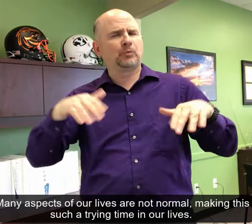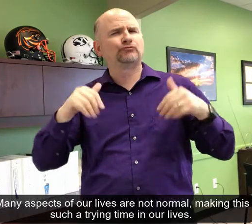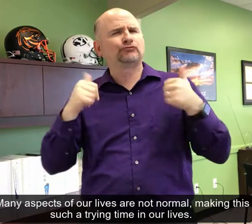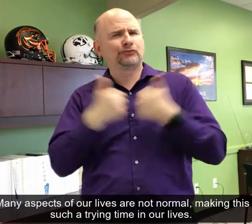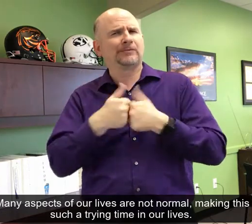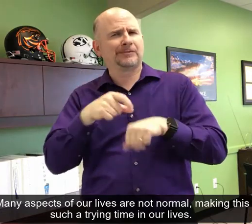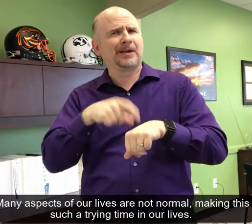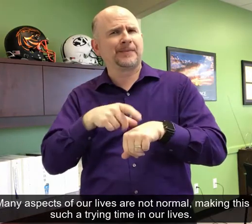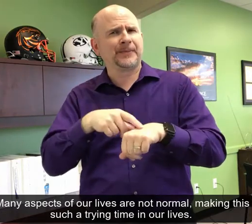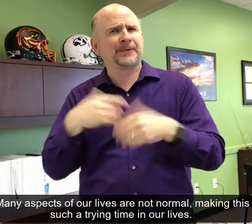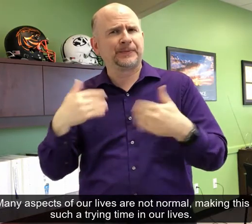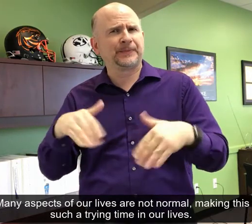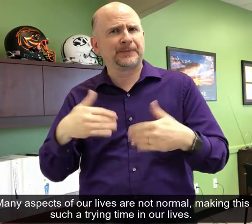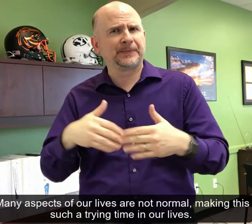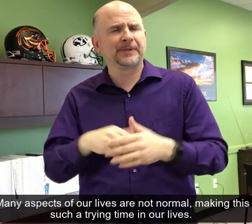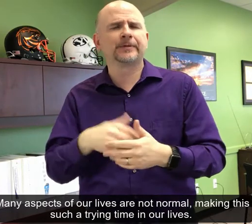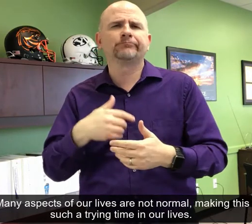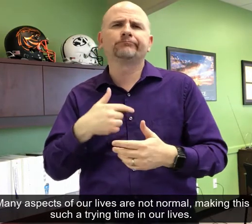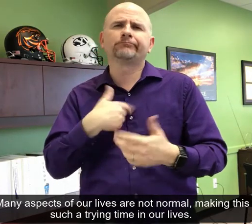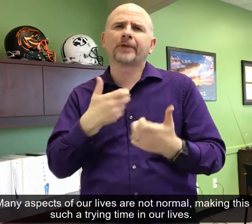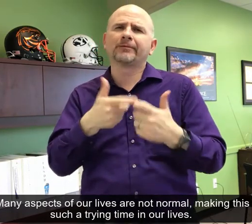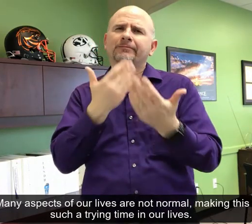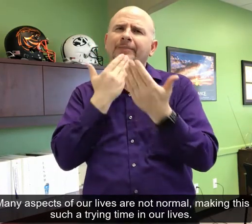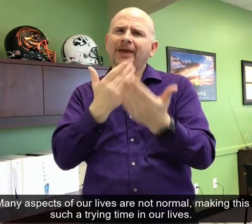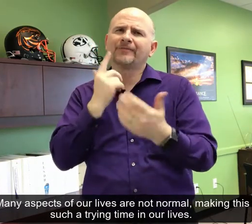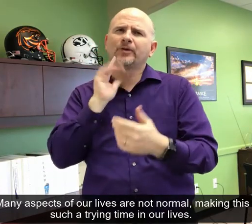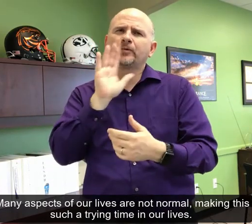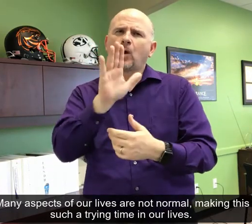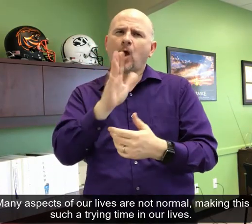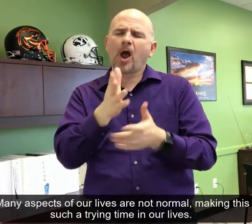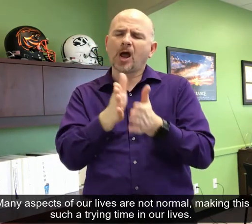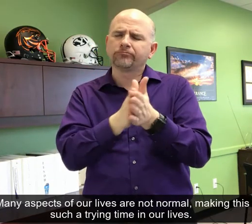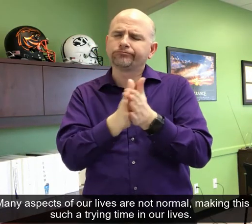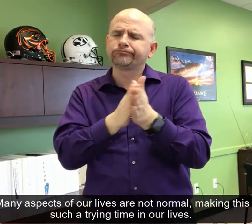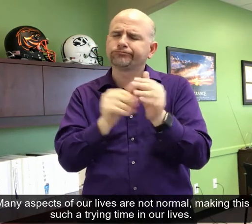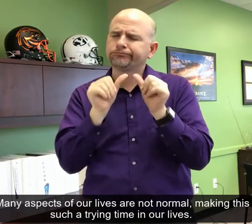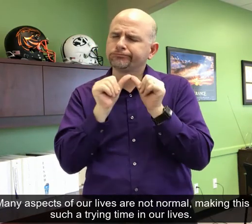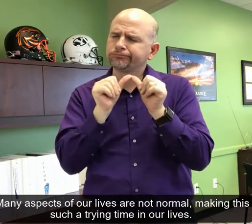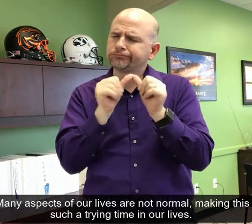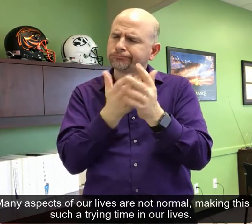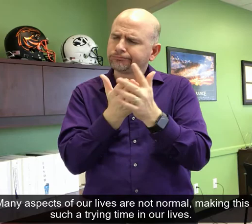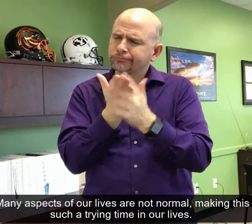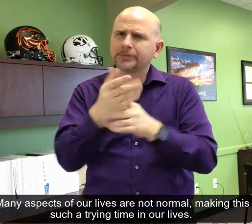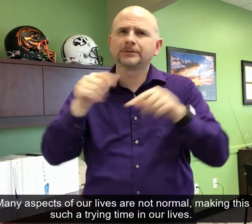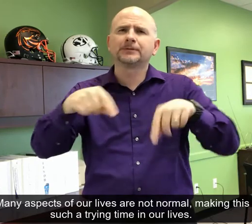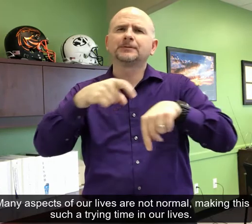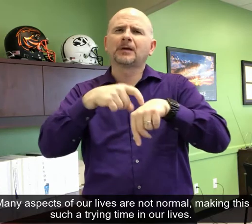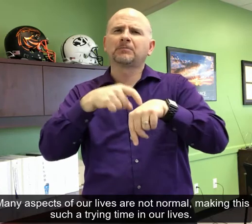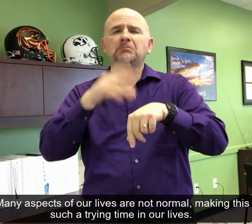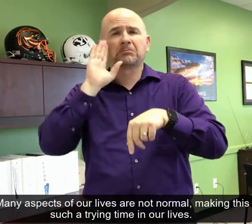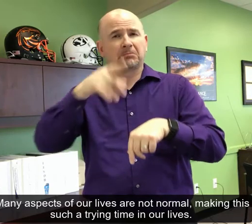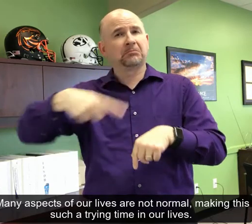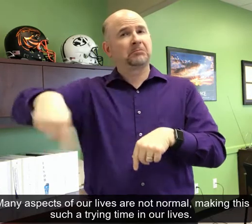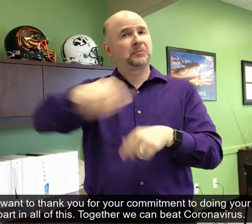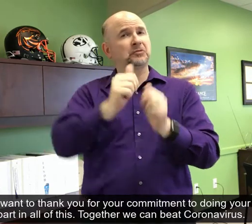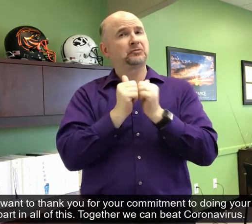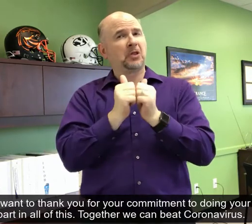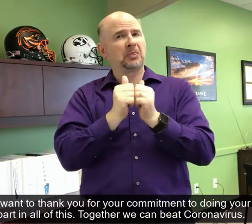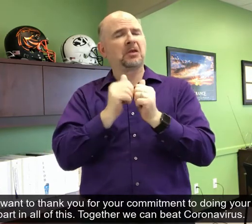aspects of our lives are not normal, making this such a trying time in our lives. I want to thank you